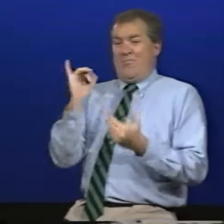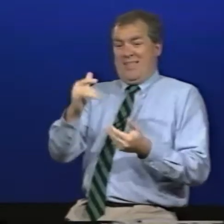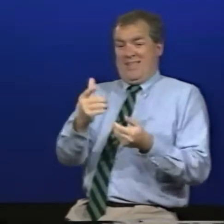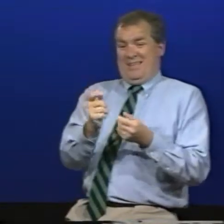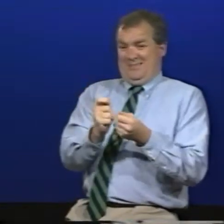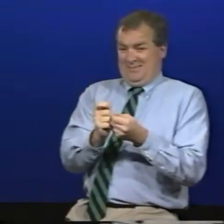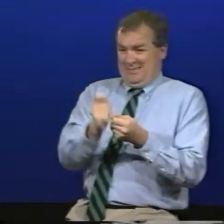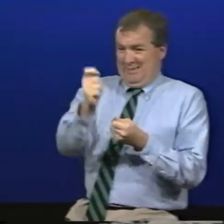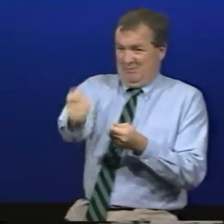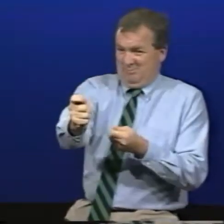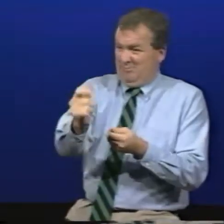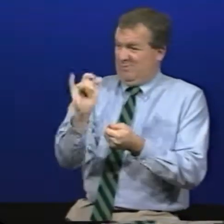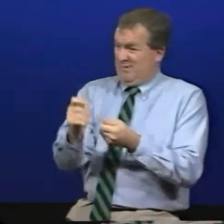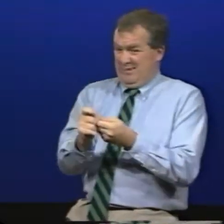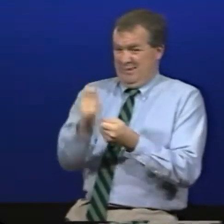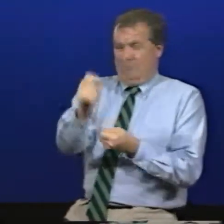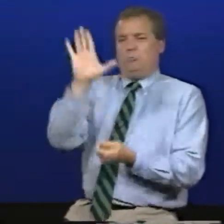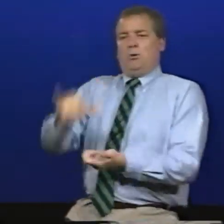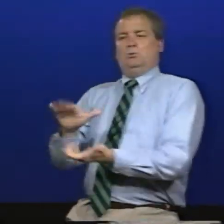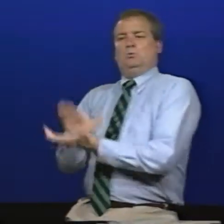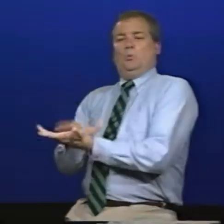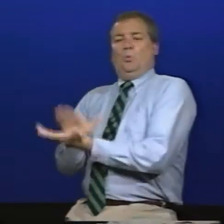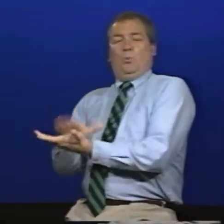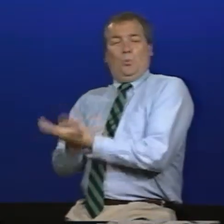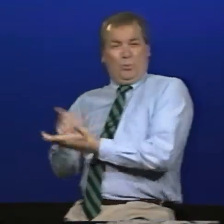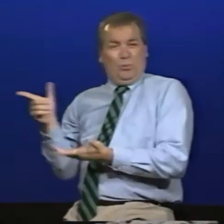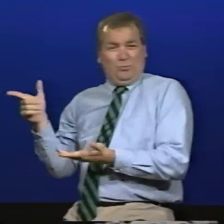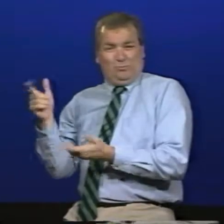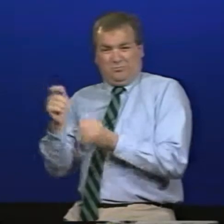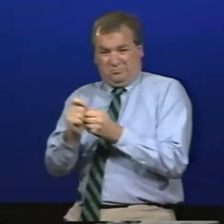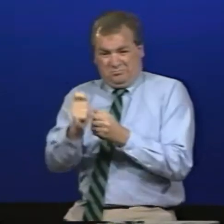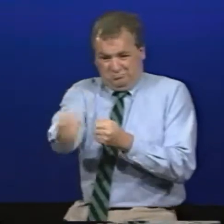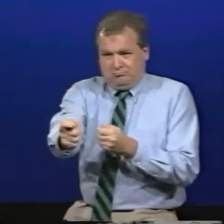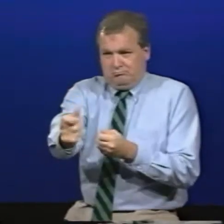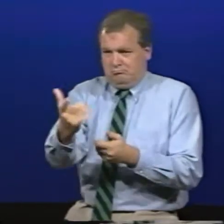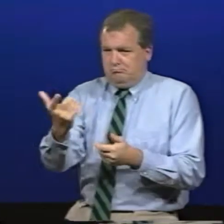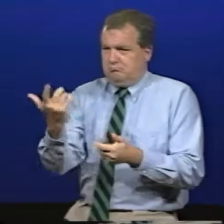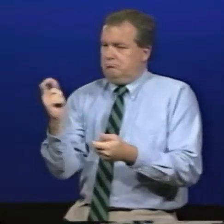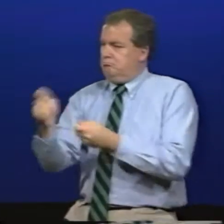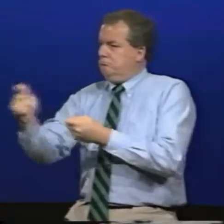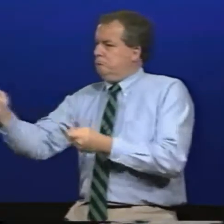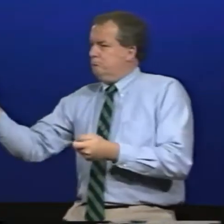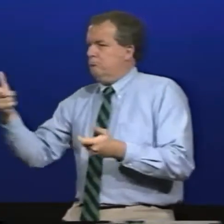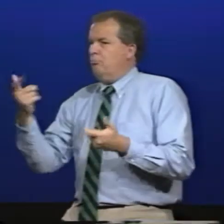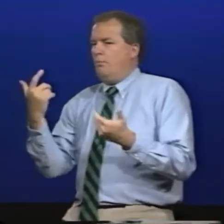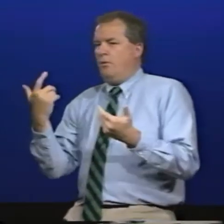for guys were all provided by the university or by the school